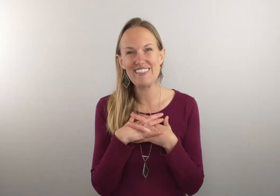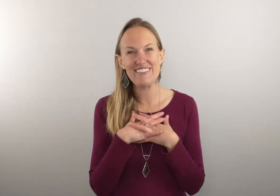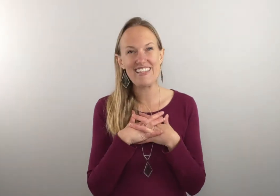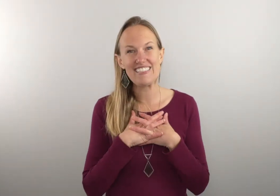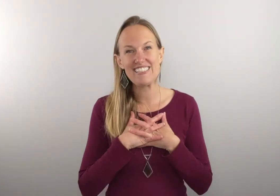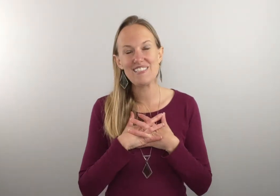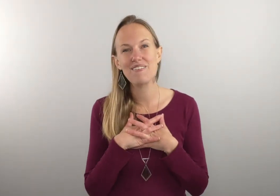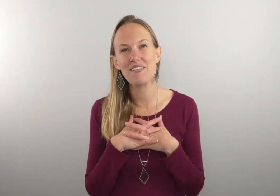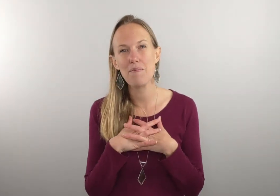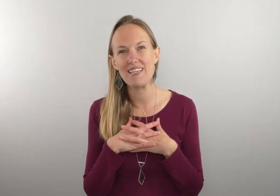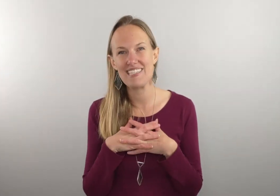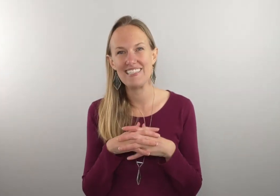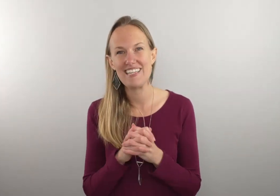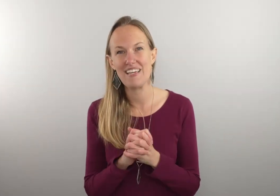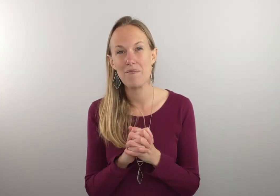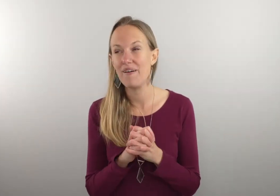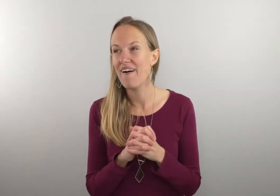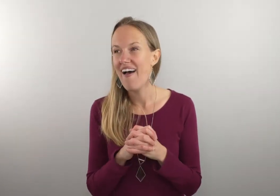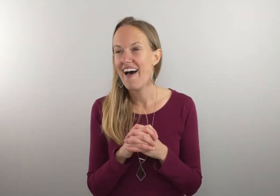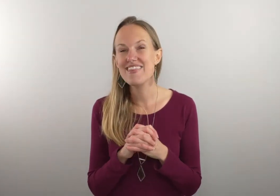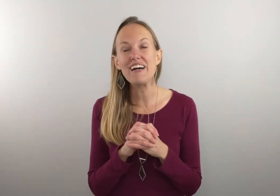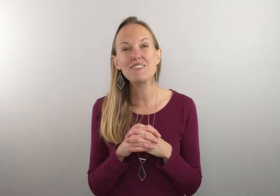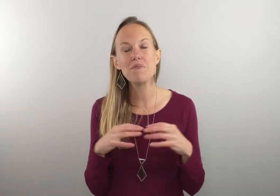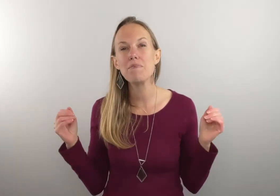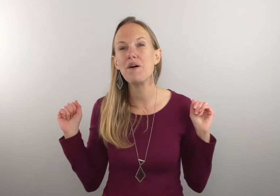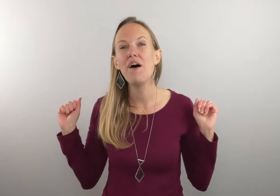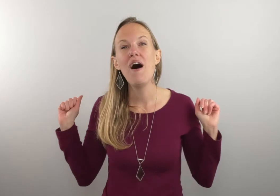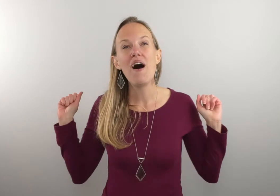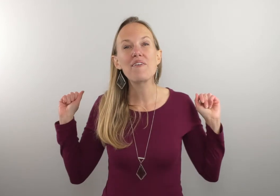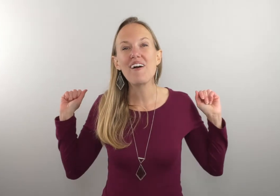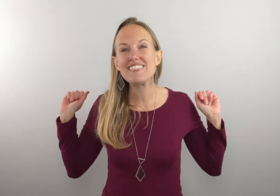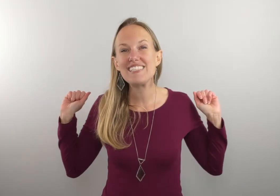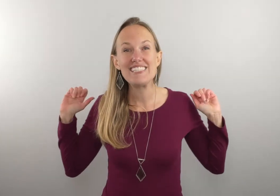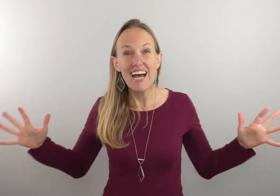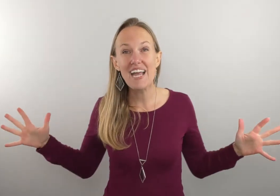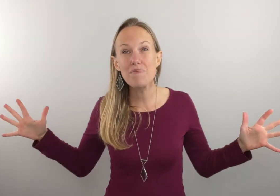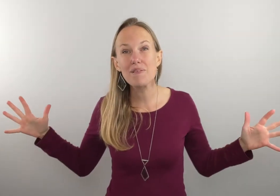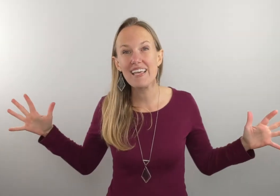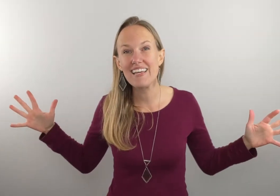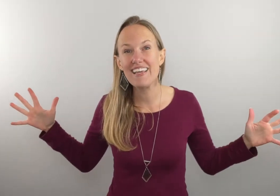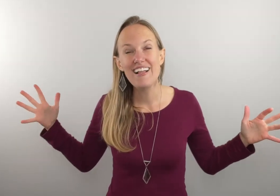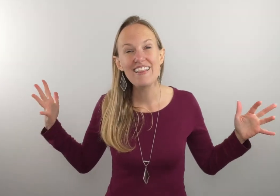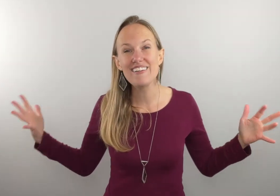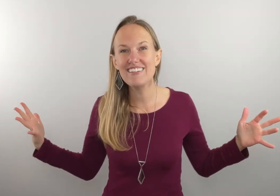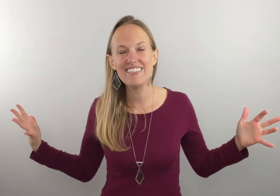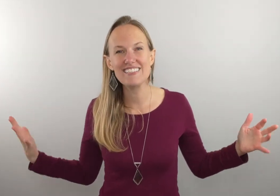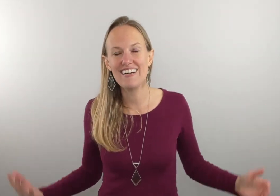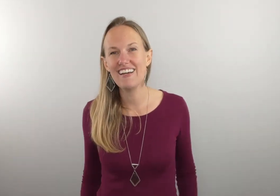that's just really amazing to think about a thousand people across the entire planet learning to sign